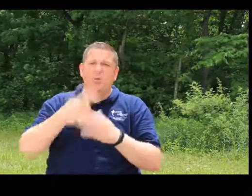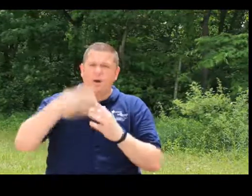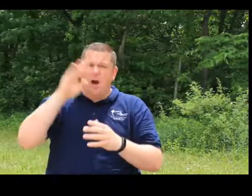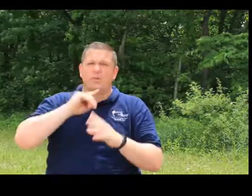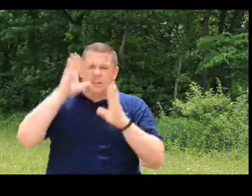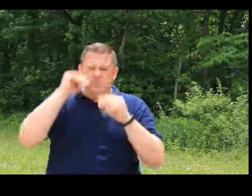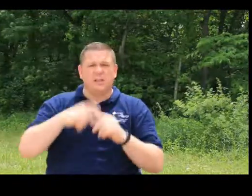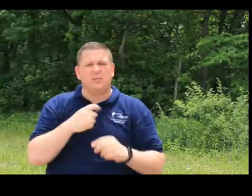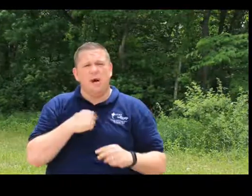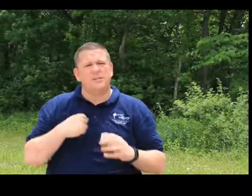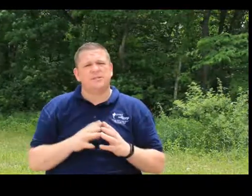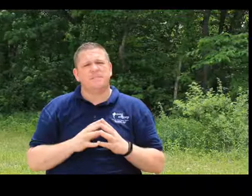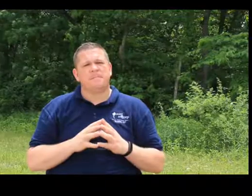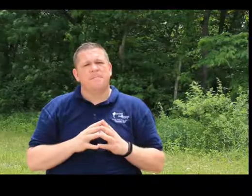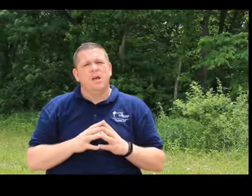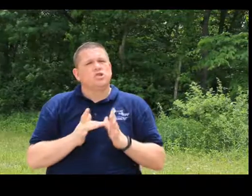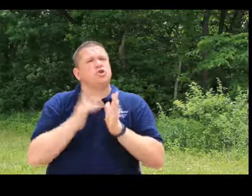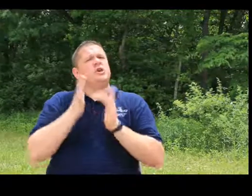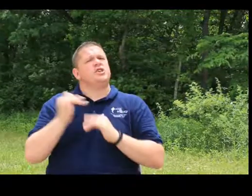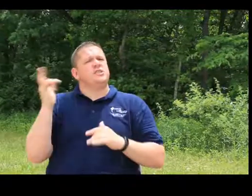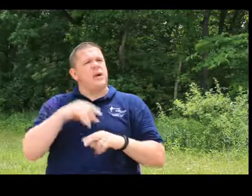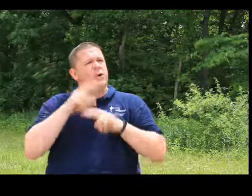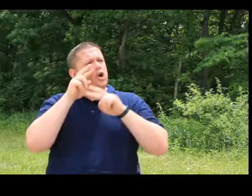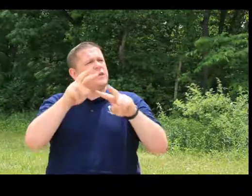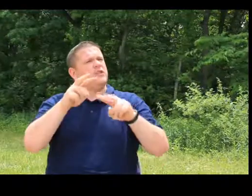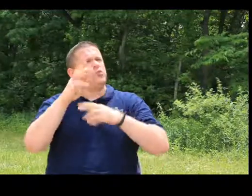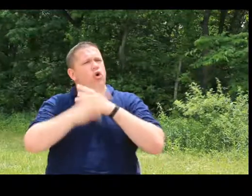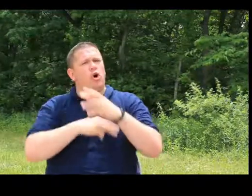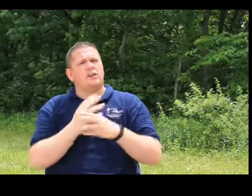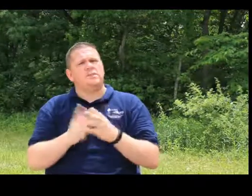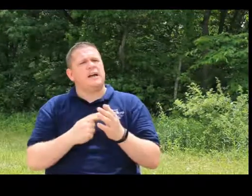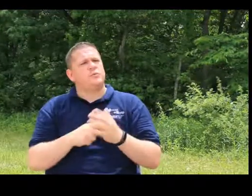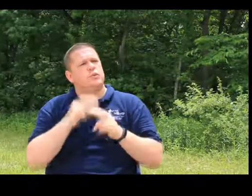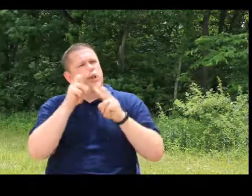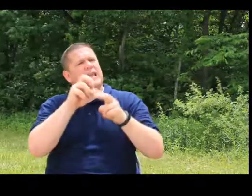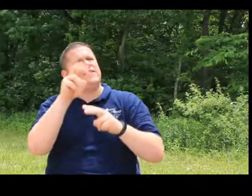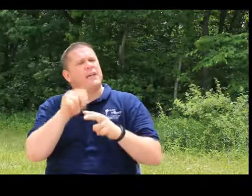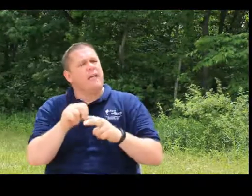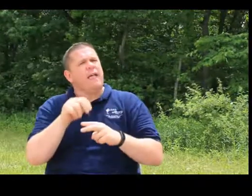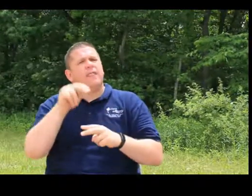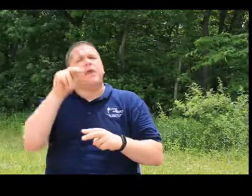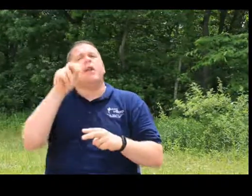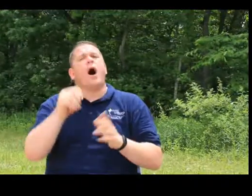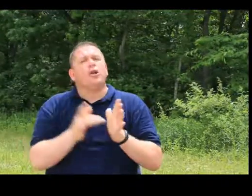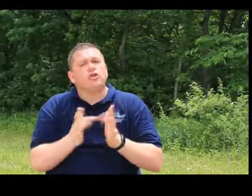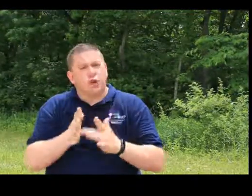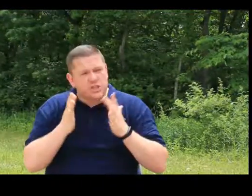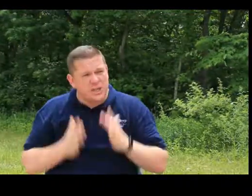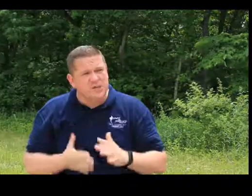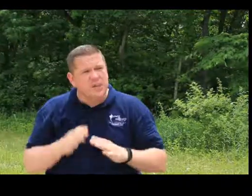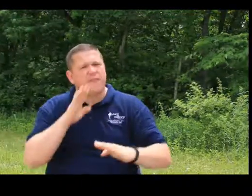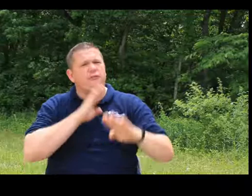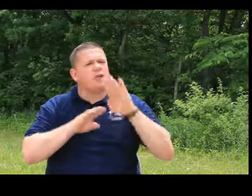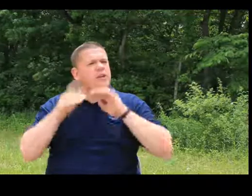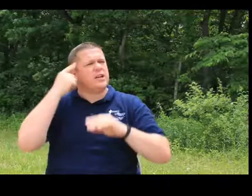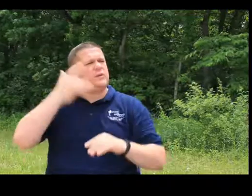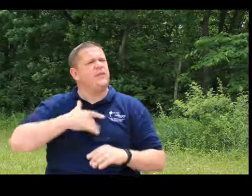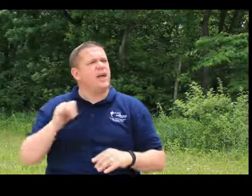what God really expects from us. So Christians today, we look at this world and sometimes we look at even the non-Christians and we get frustrated because we feel like,